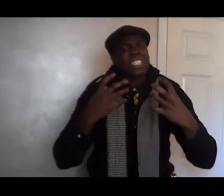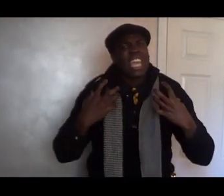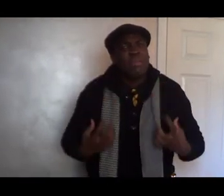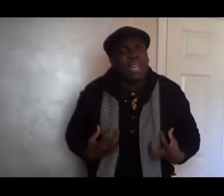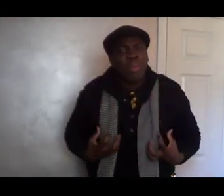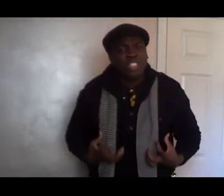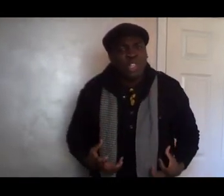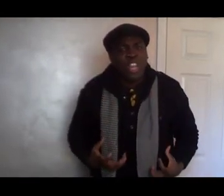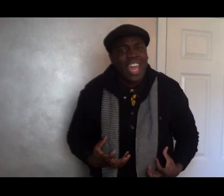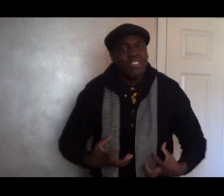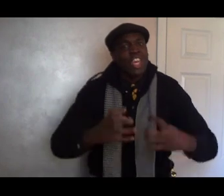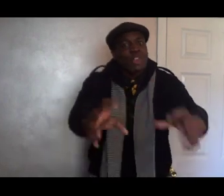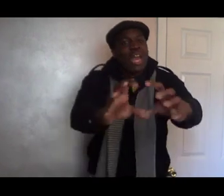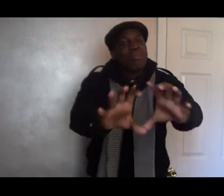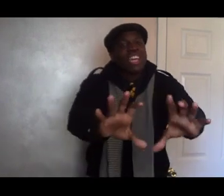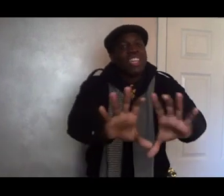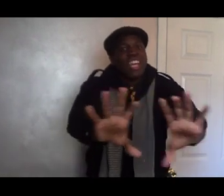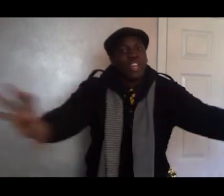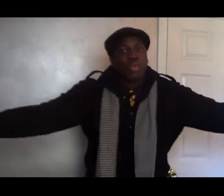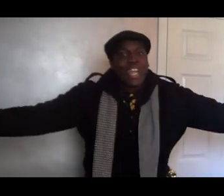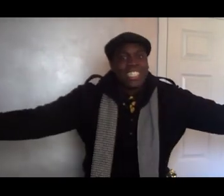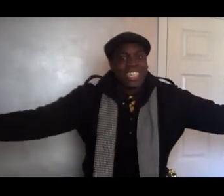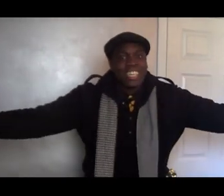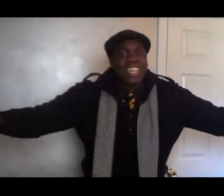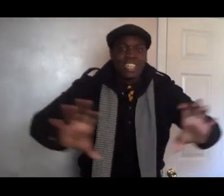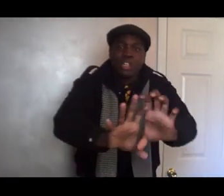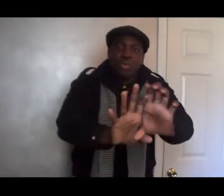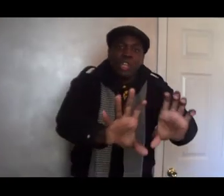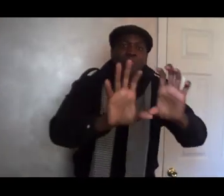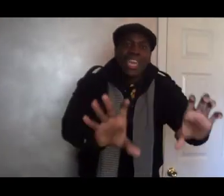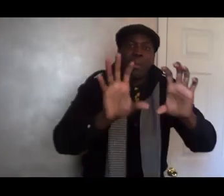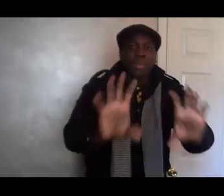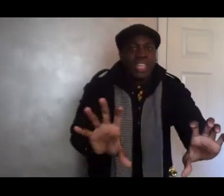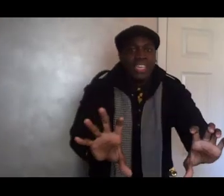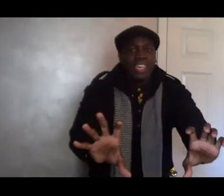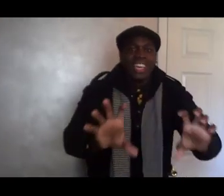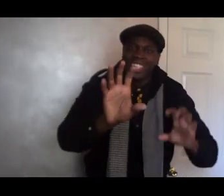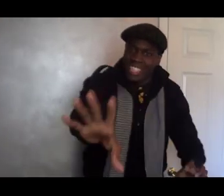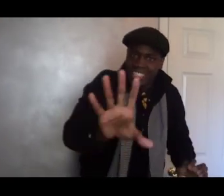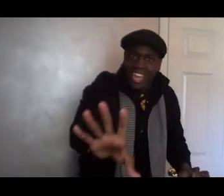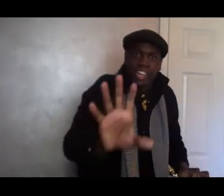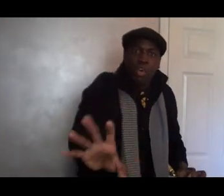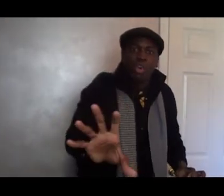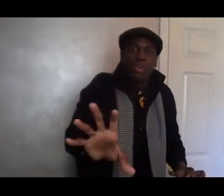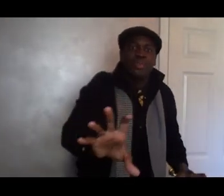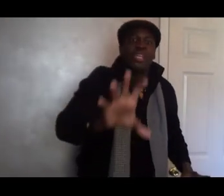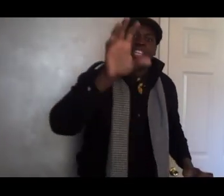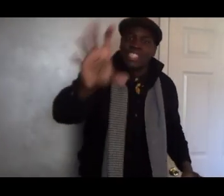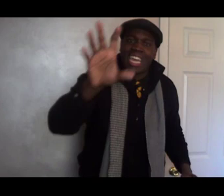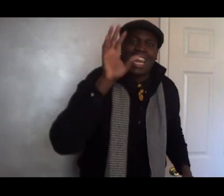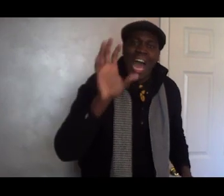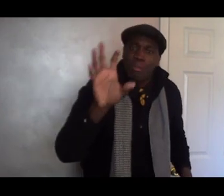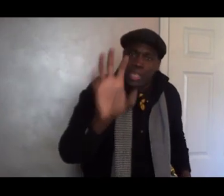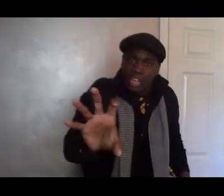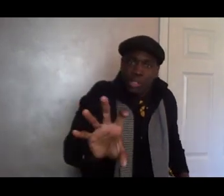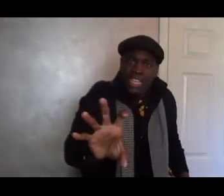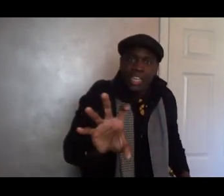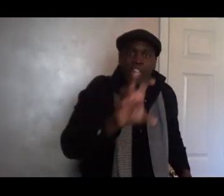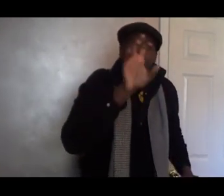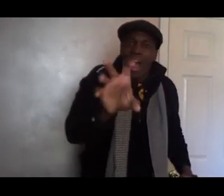statement about your life. You got to make a declaration. Because when you make a plea, it's just like the courtroom. You're saying, I'm guilty or